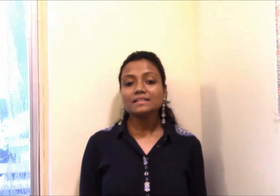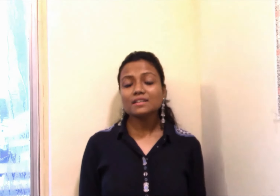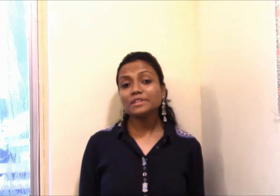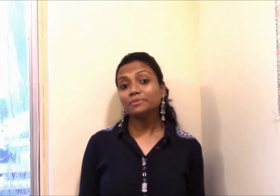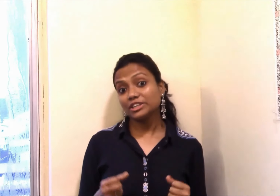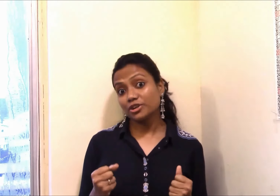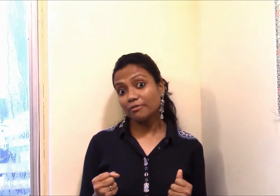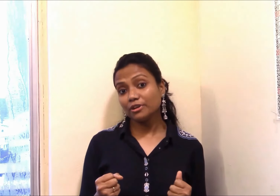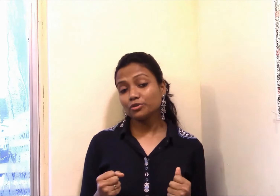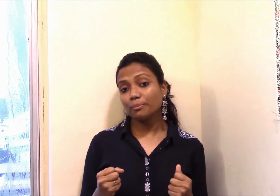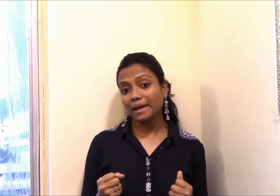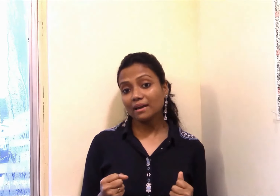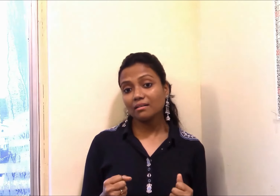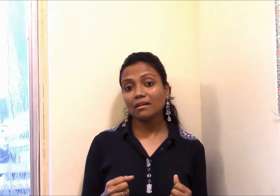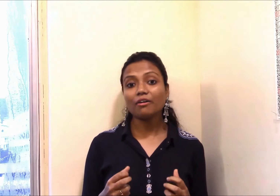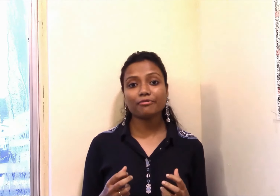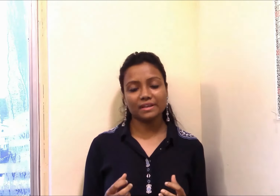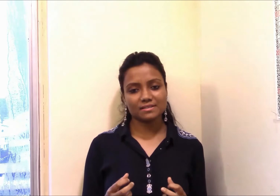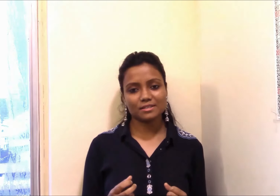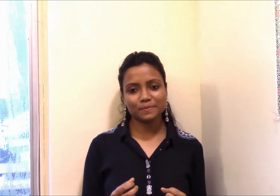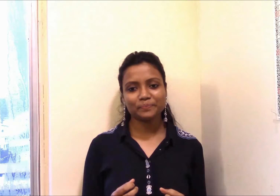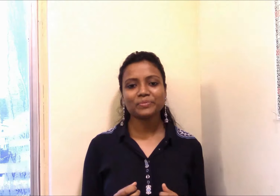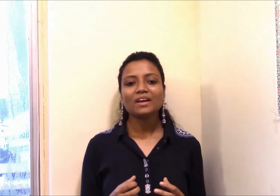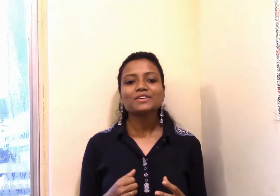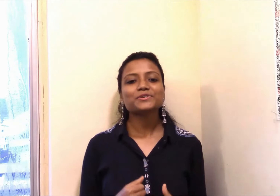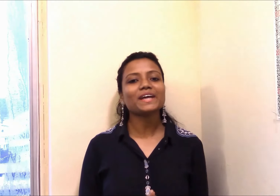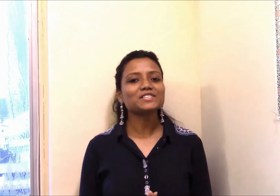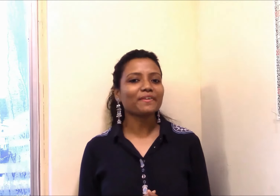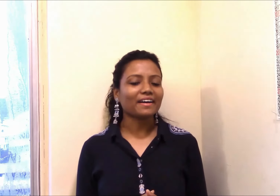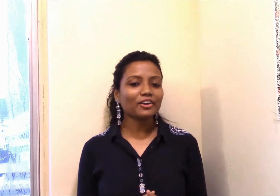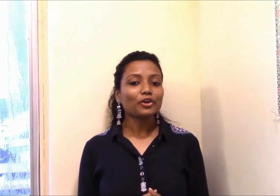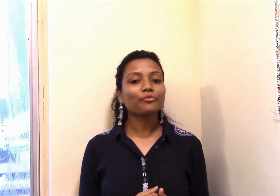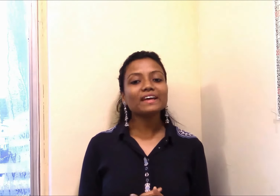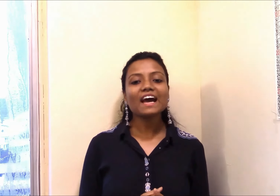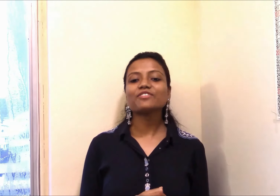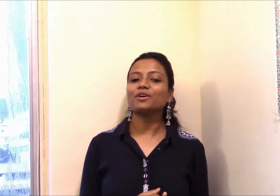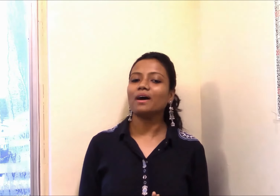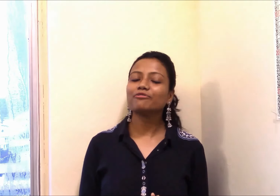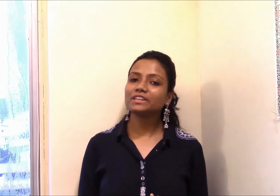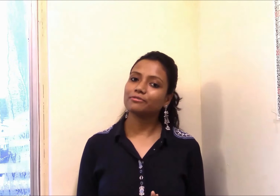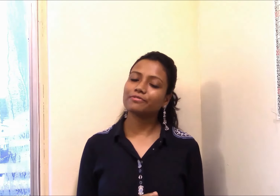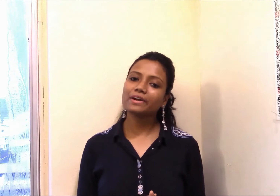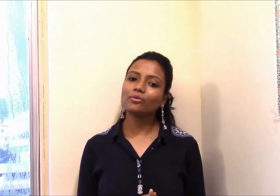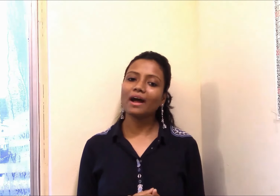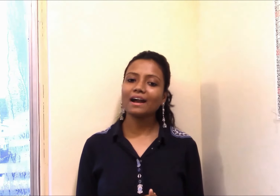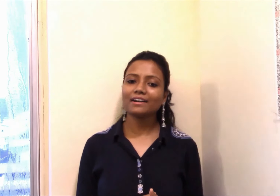Sometimes they travel to make a fist. So that's why we have come up with three hand